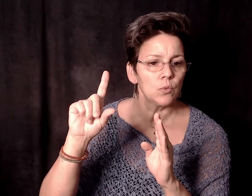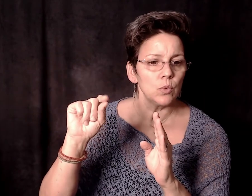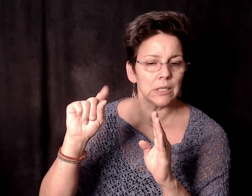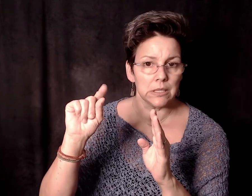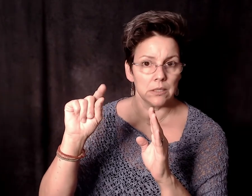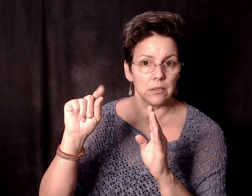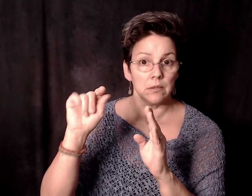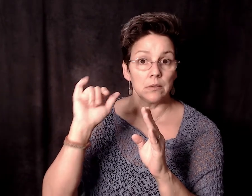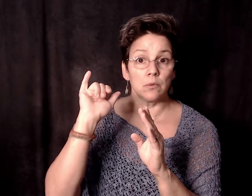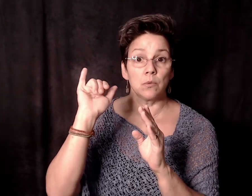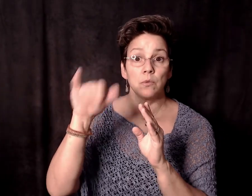get in.